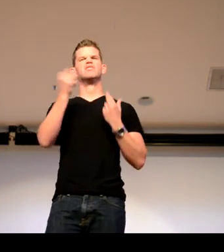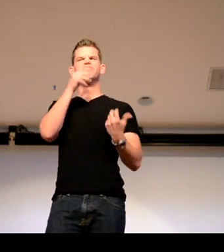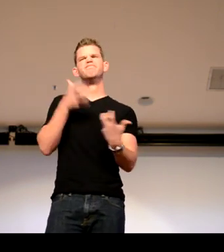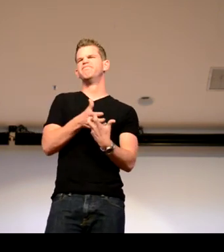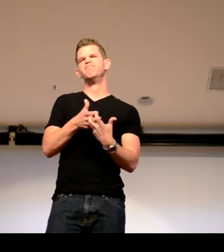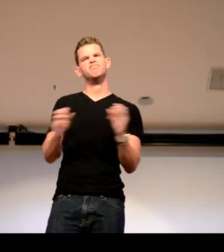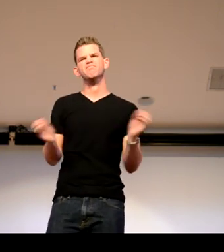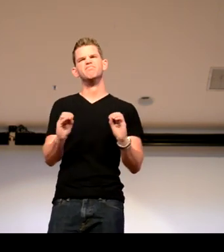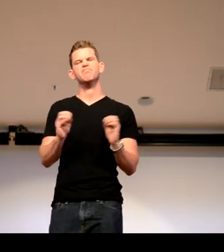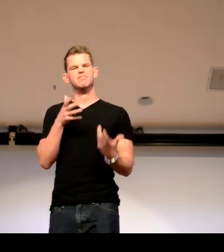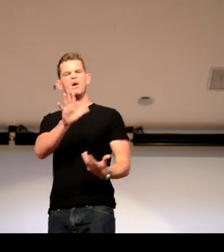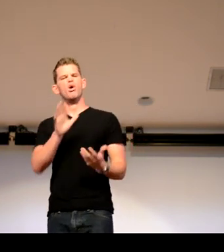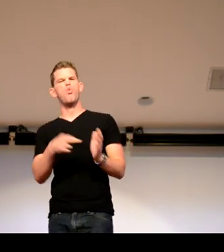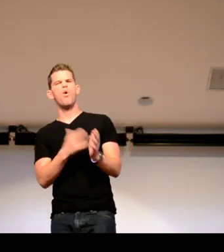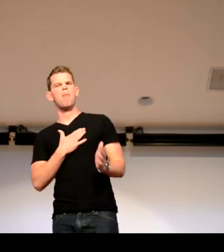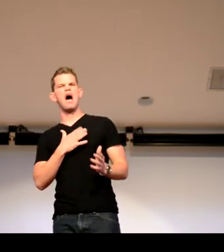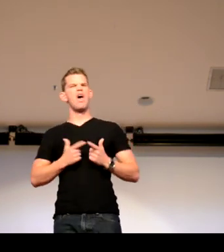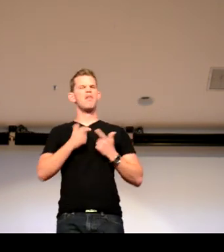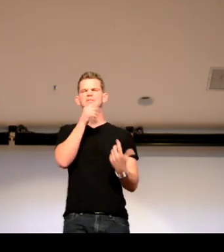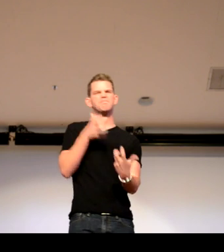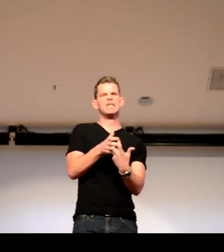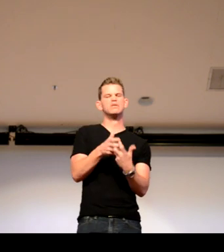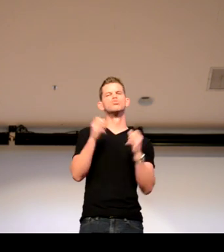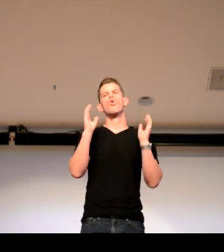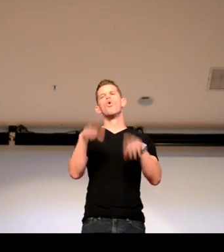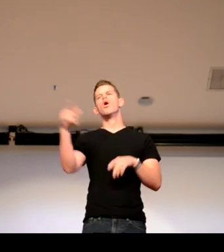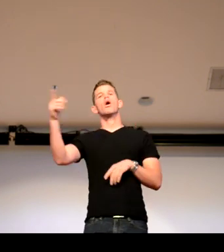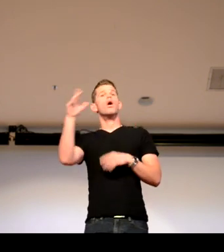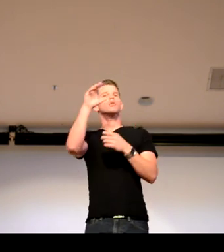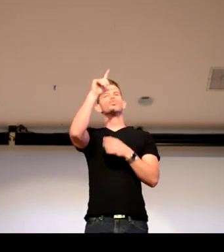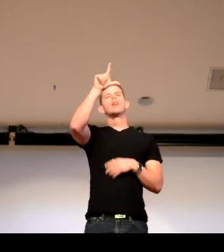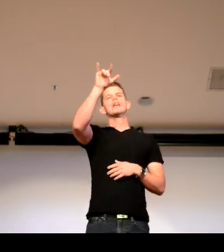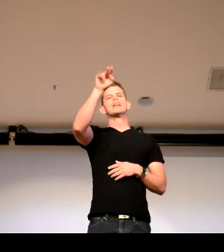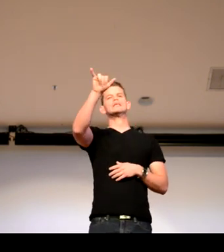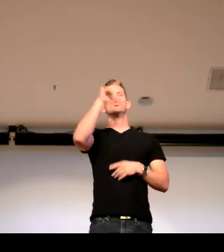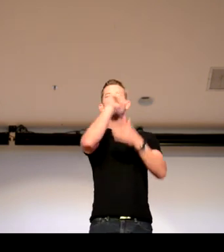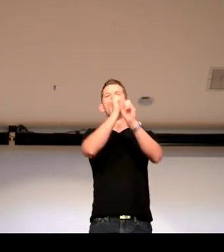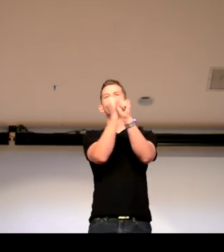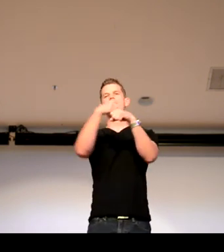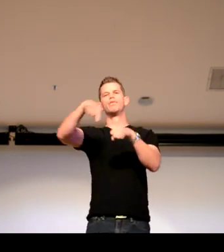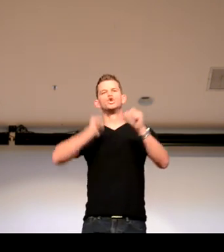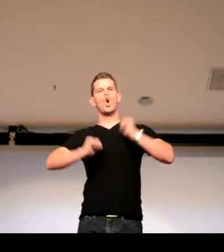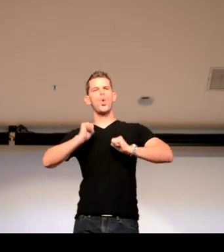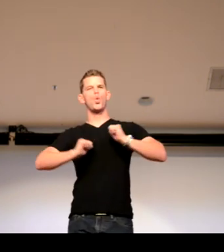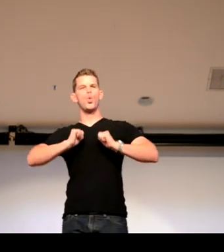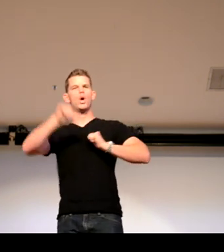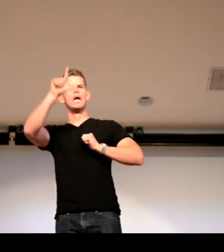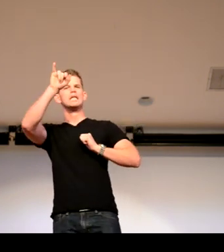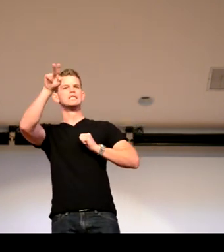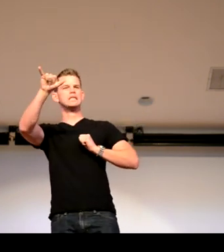they realized it did not fit my personality. The role of my wife didn't fit me. So the woman who made the